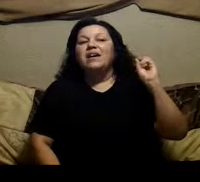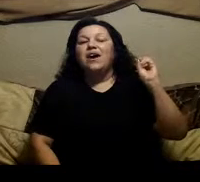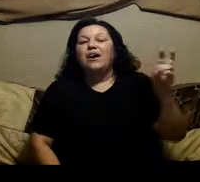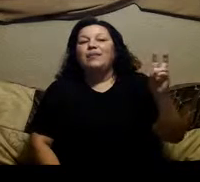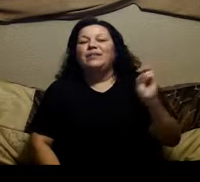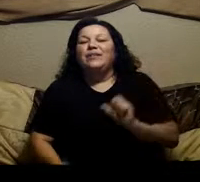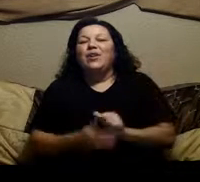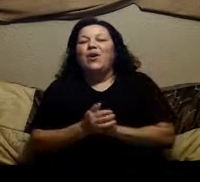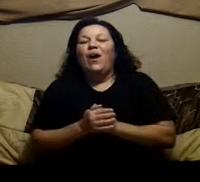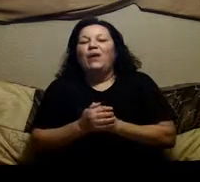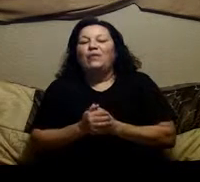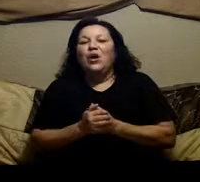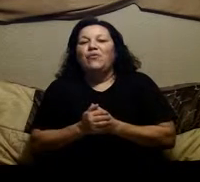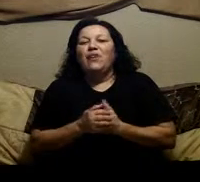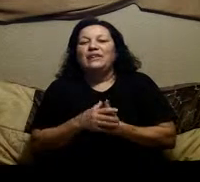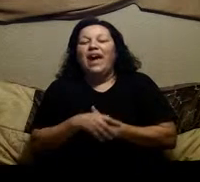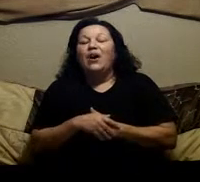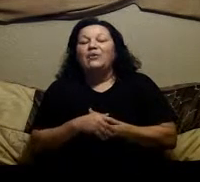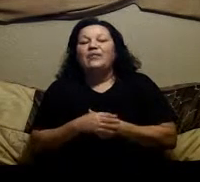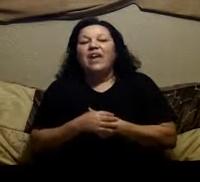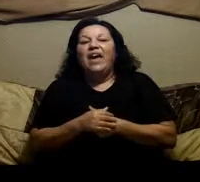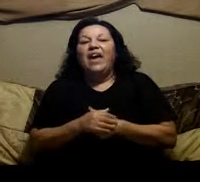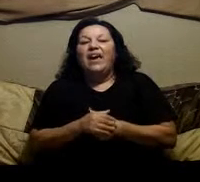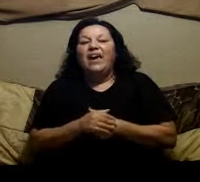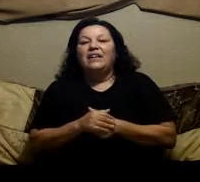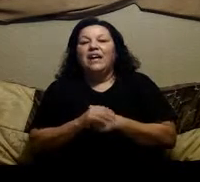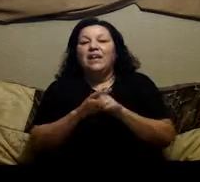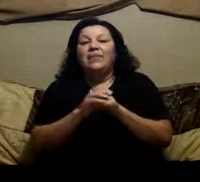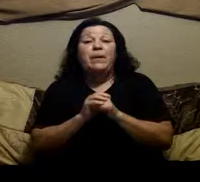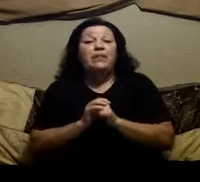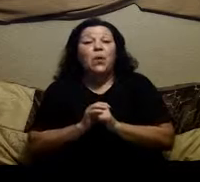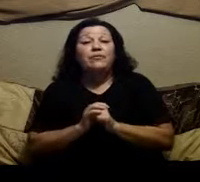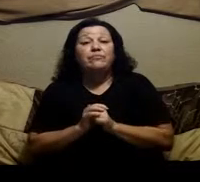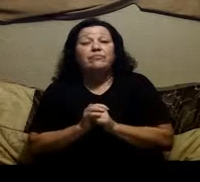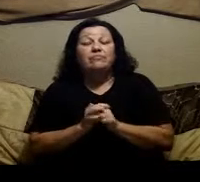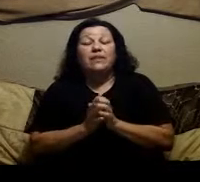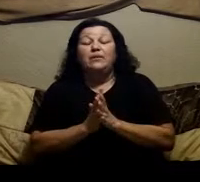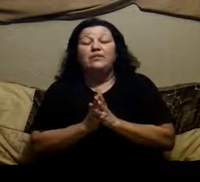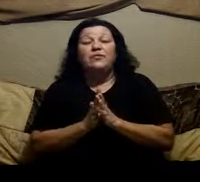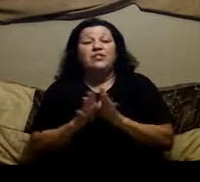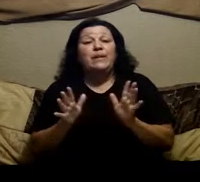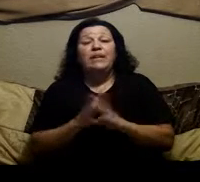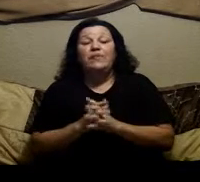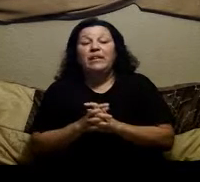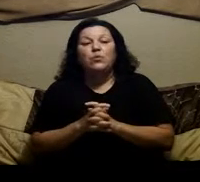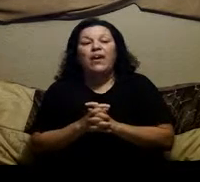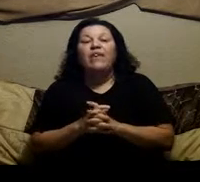a couple of days ago i was over at his house and i had never met his wife okay it was the first time i had ever met his wife